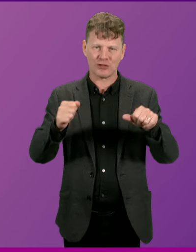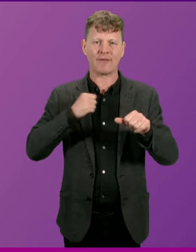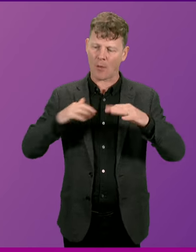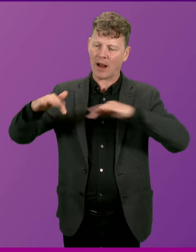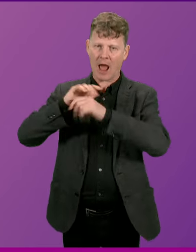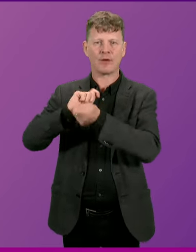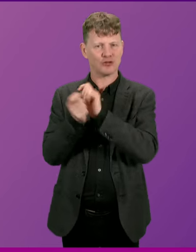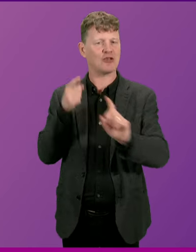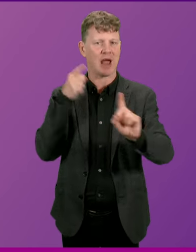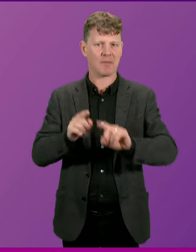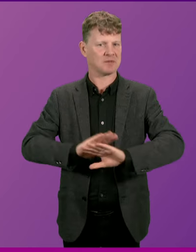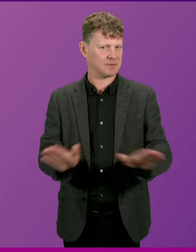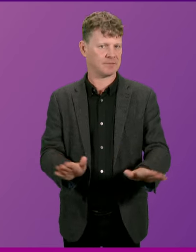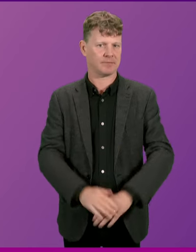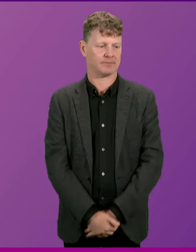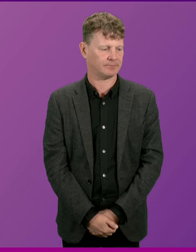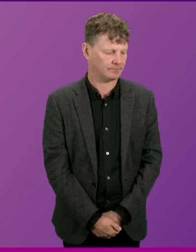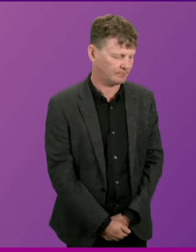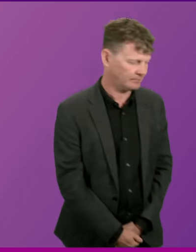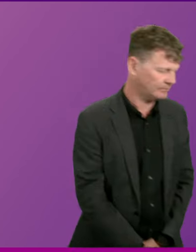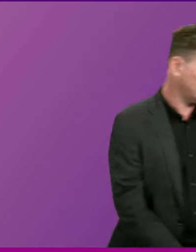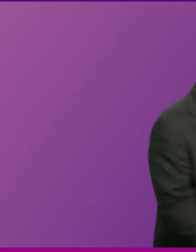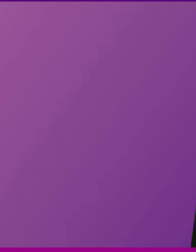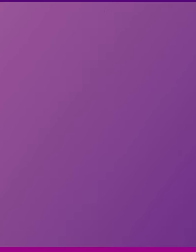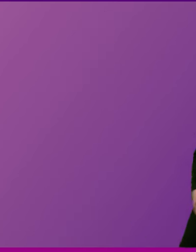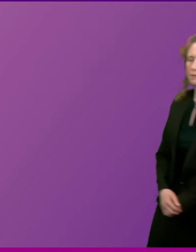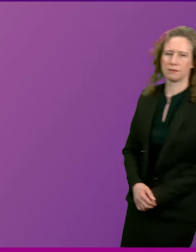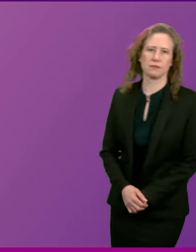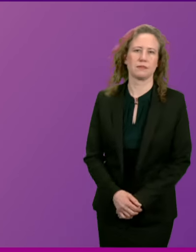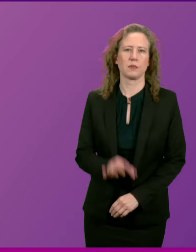change aims. Question number two, Jackie Bailey.